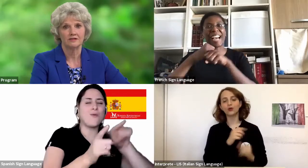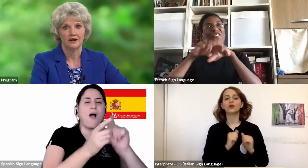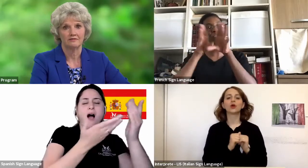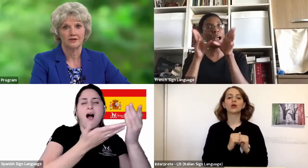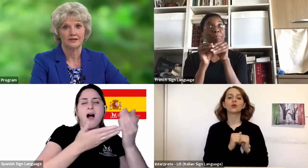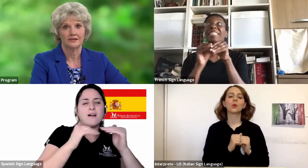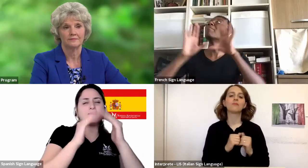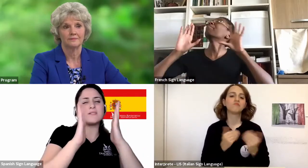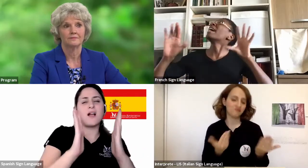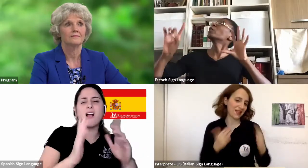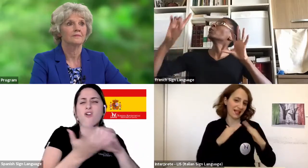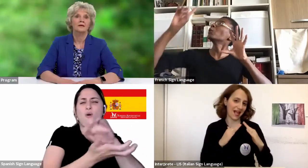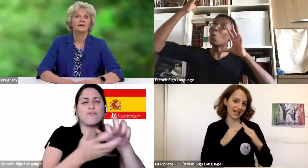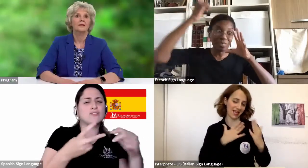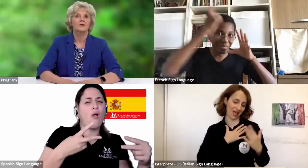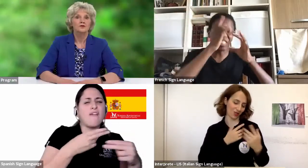free of conflict.